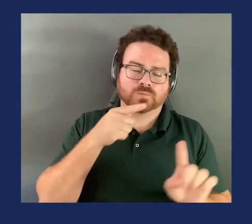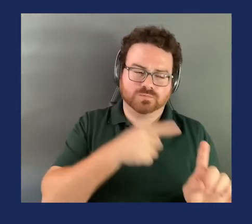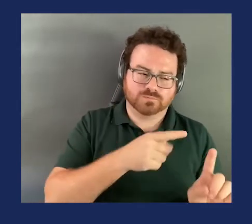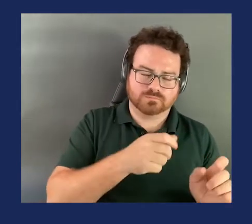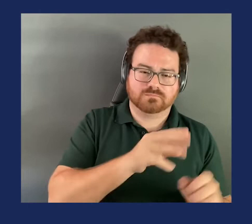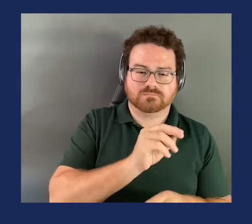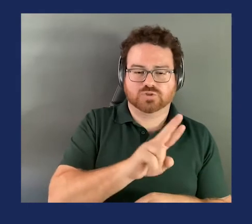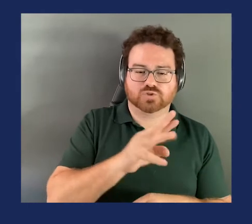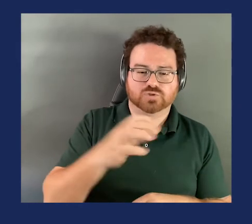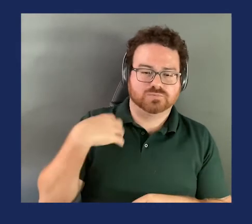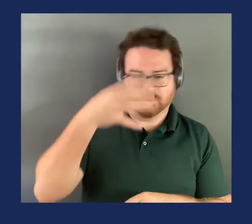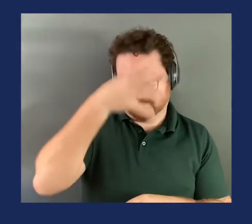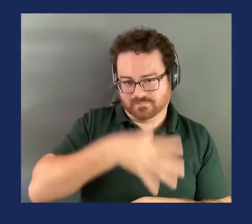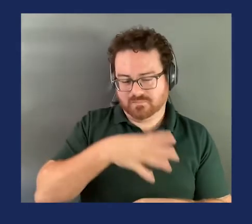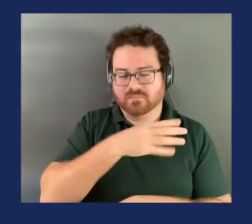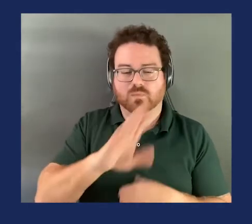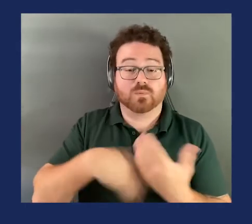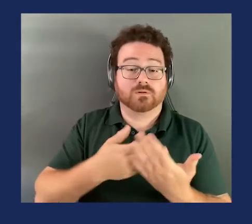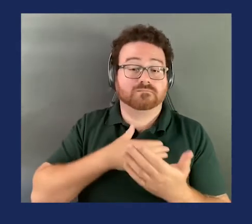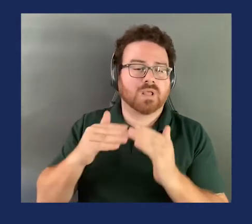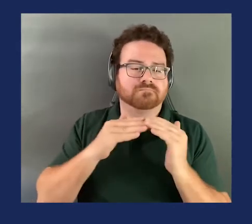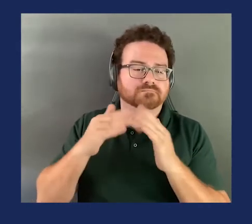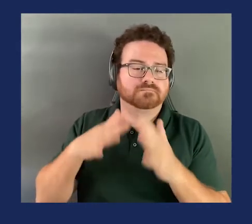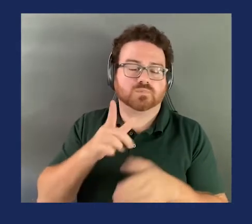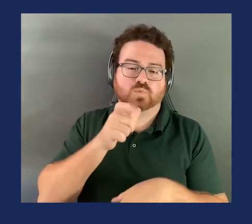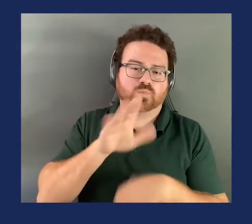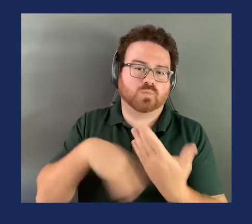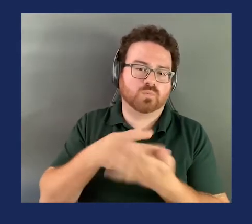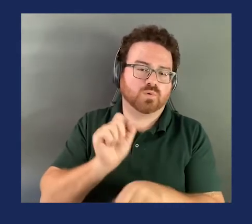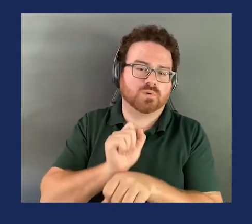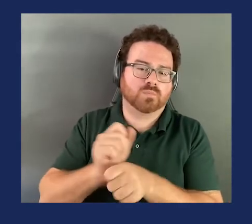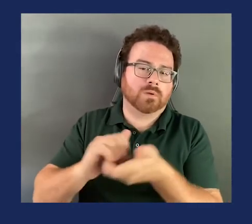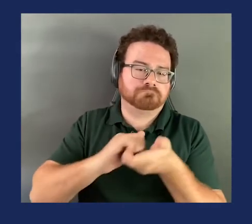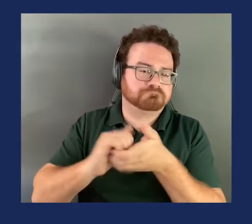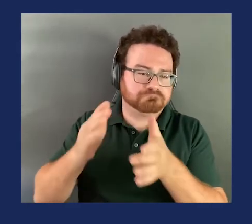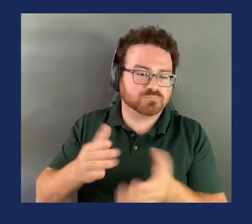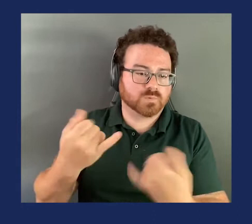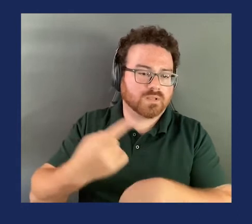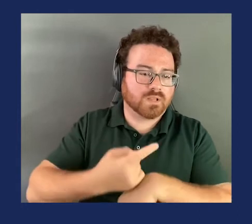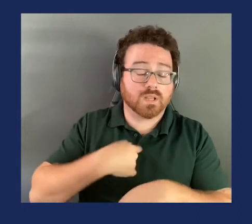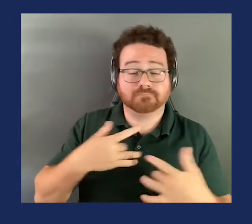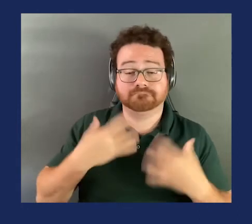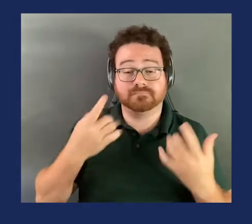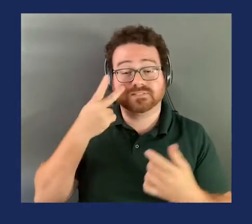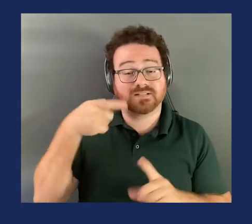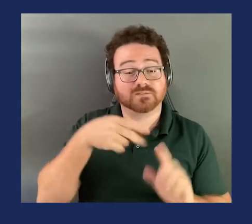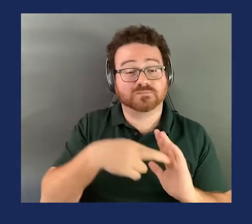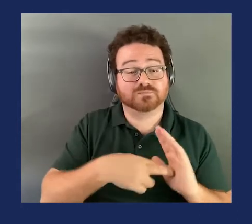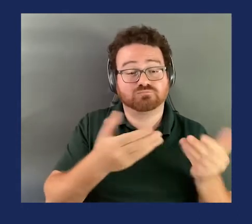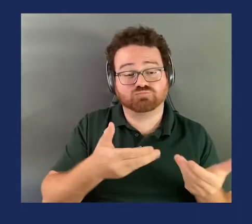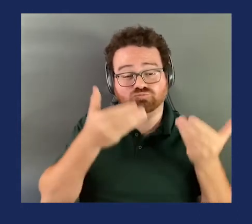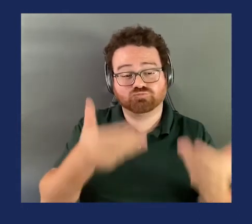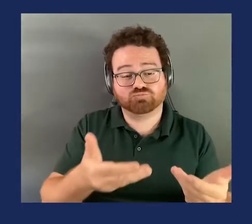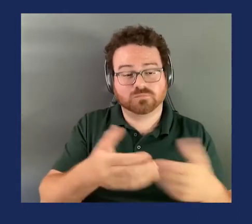all of my colleagues for working collaboratively today. I'm excited to see this rule advance. I would